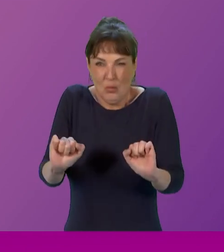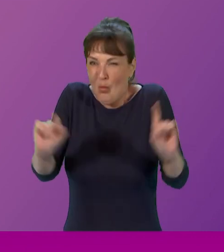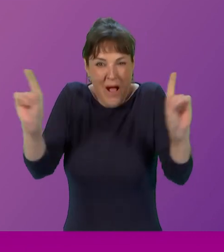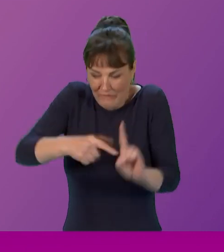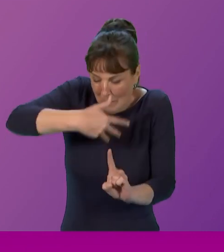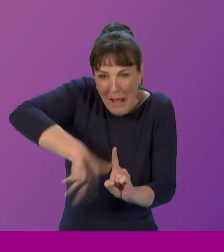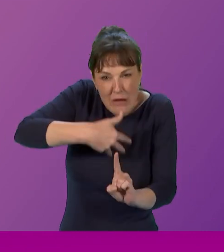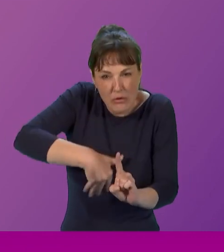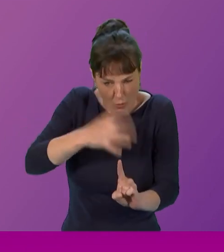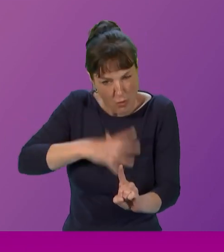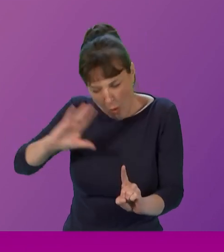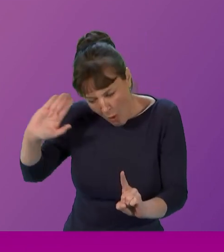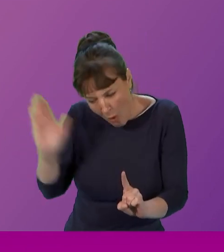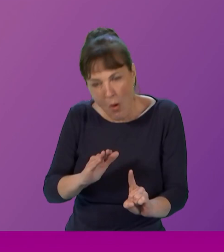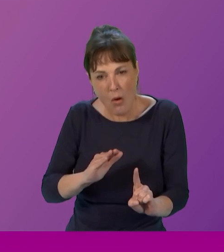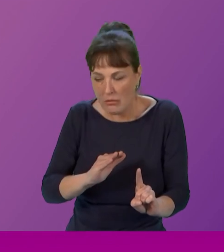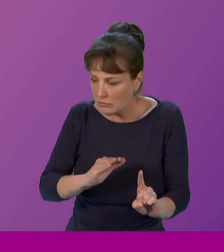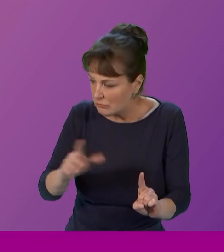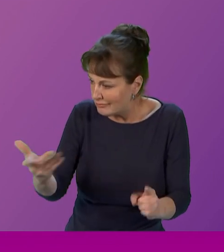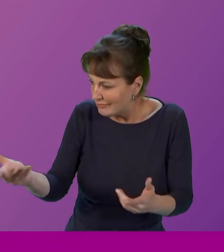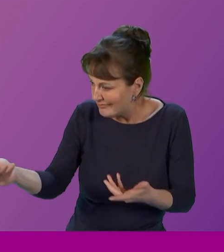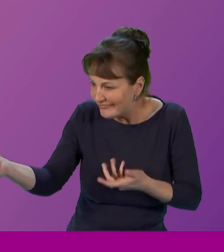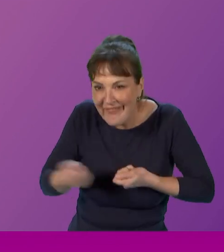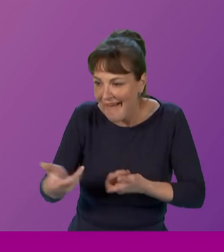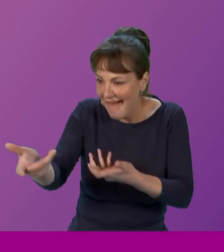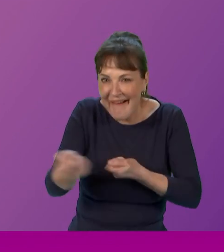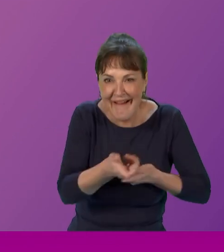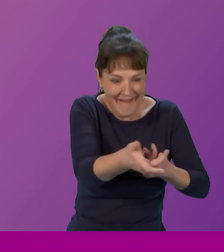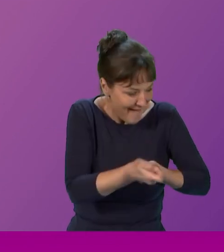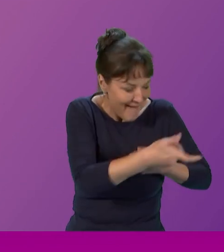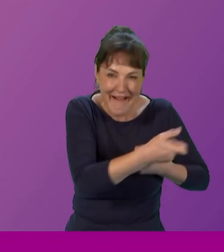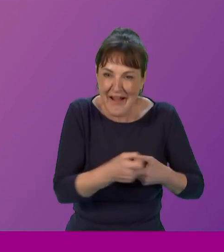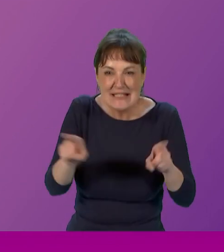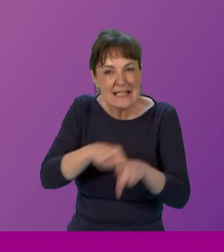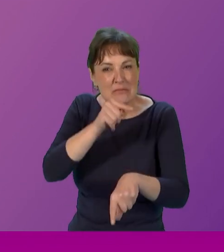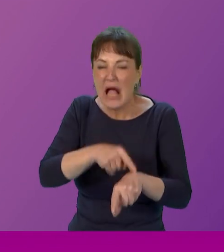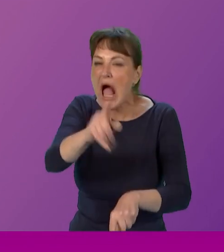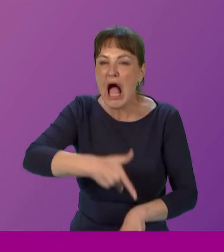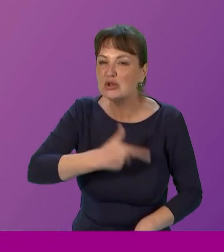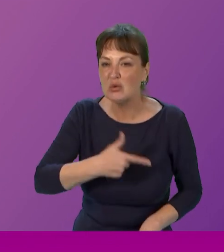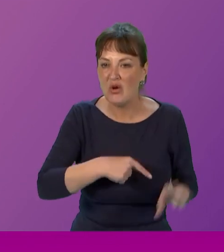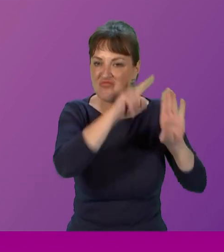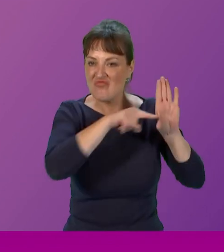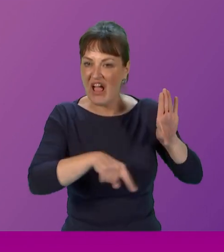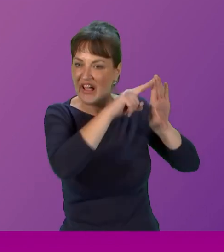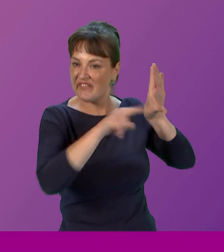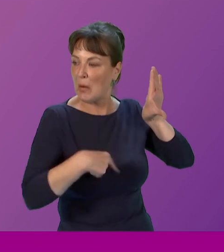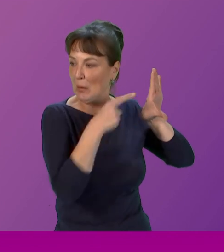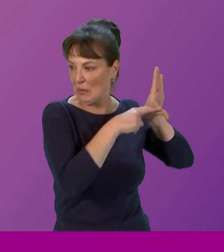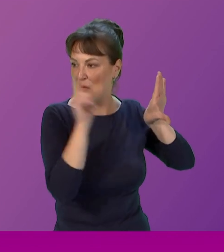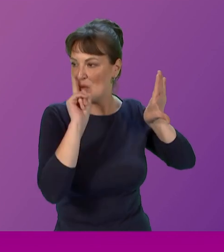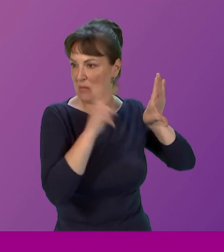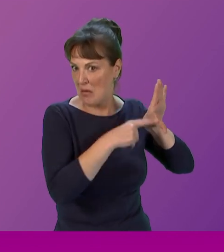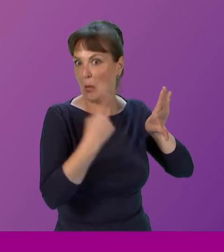the same time. And, you know, it's not one of these graphs where different people are, different women are progressing at different levels. So